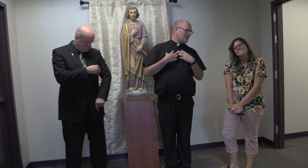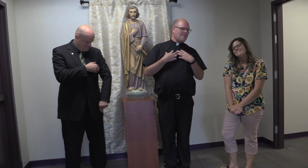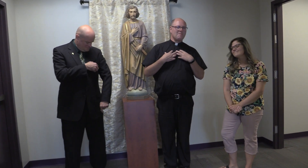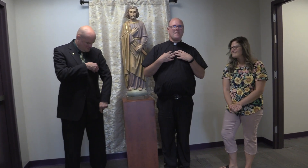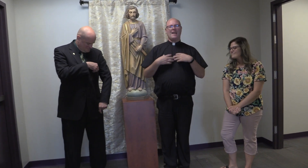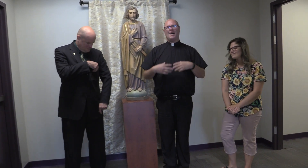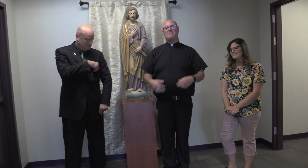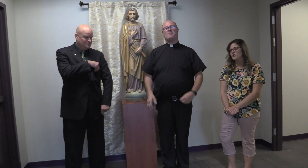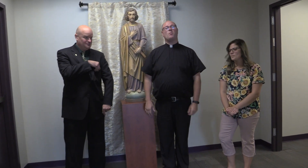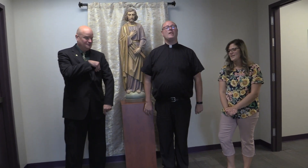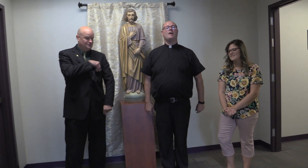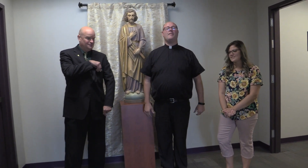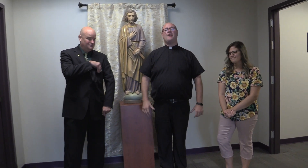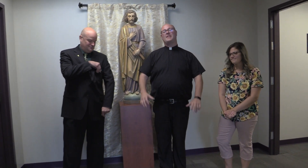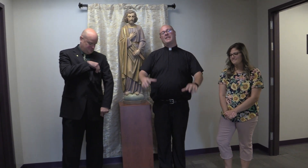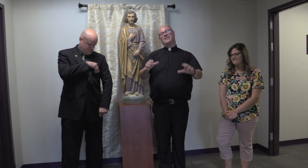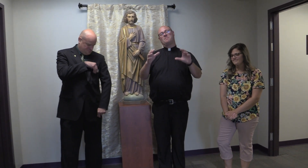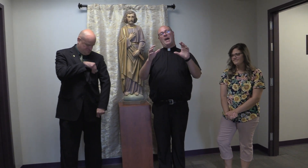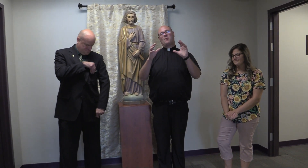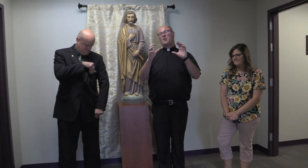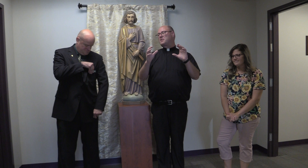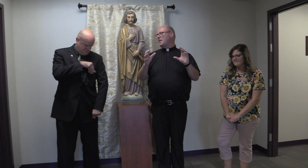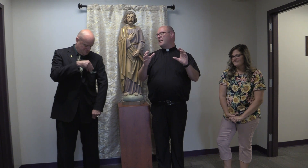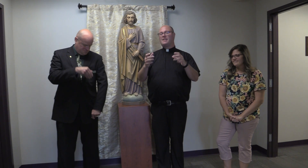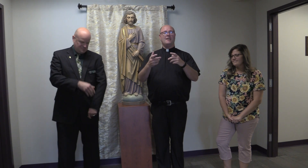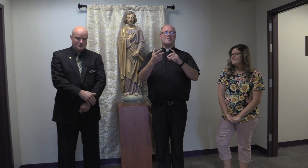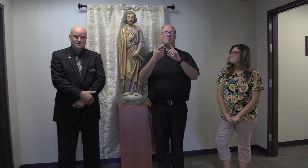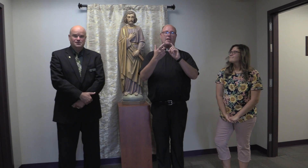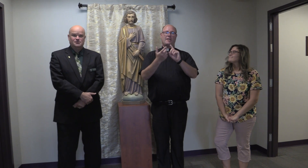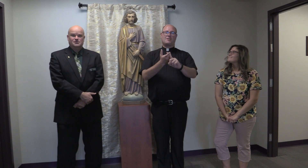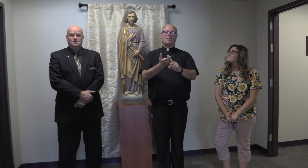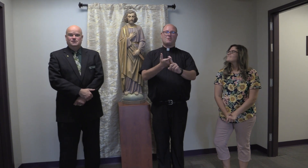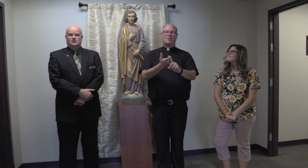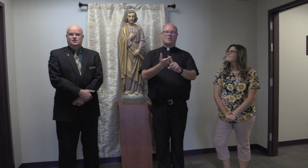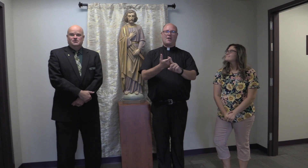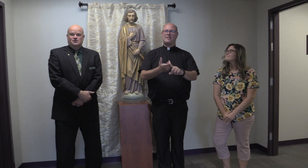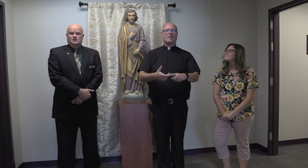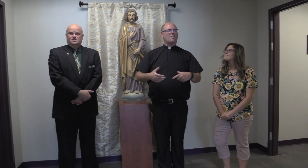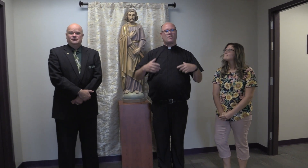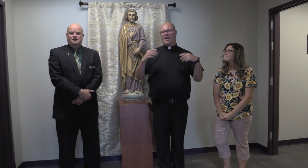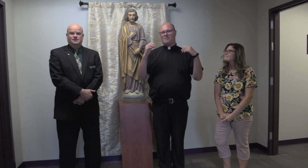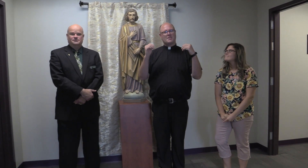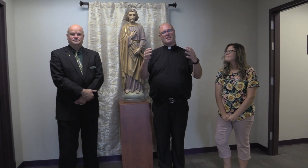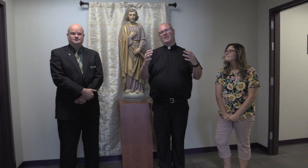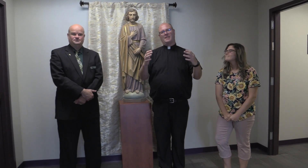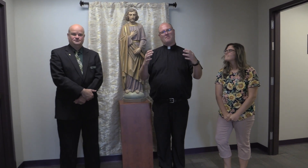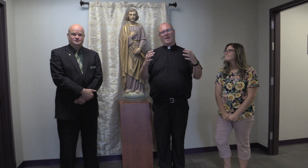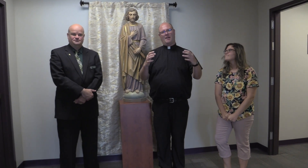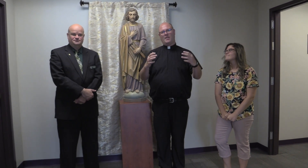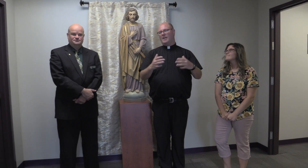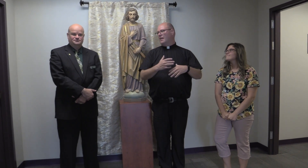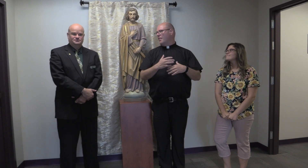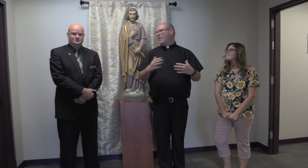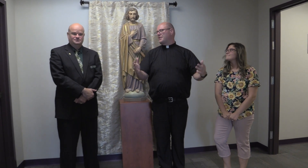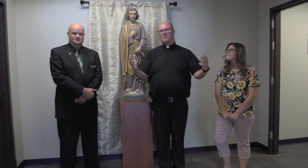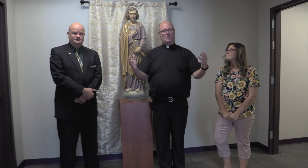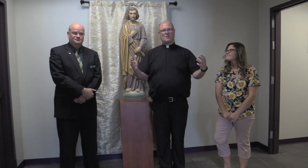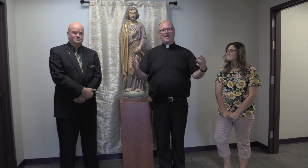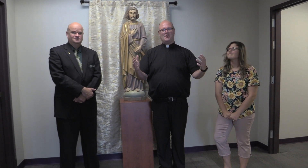know. But we love having the kids back. We're excited to bring kids closer to Christ. Our job is to lead them to heaven. That's what we're trying to